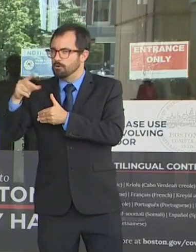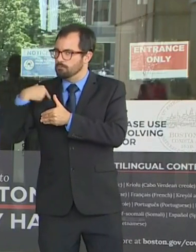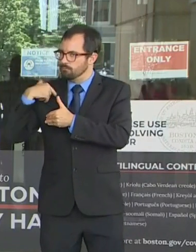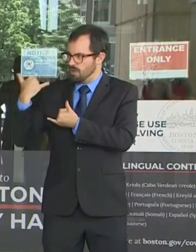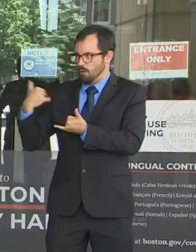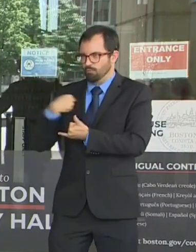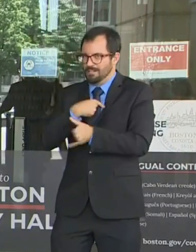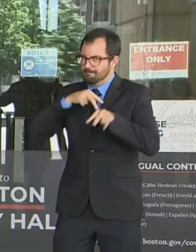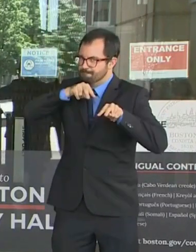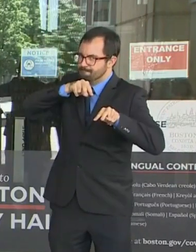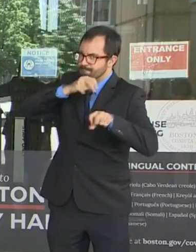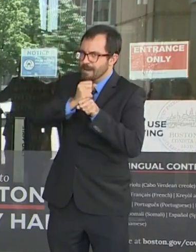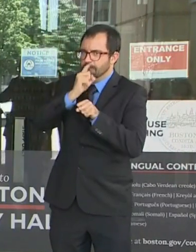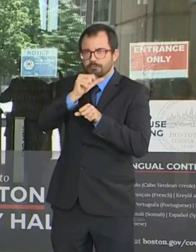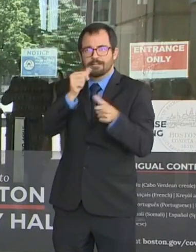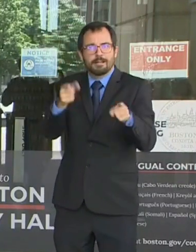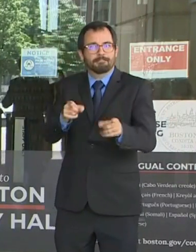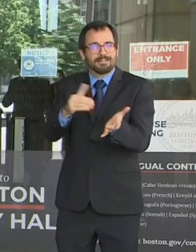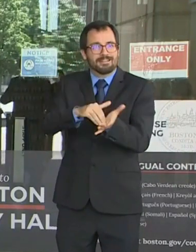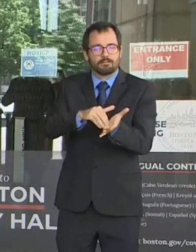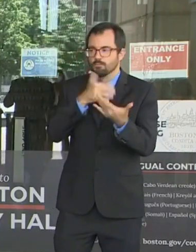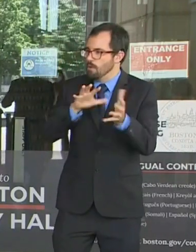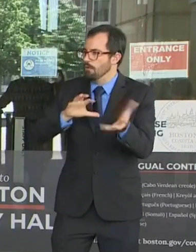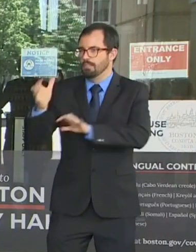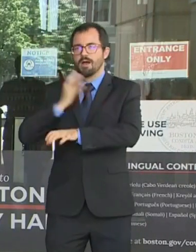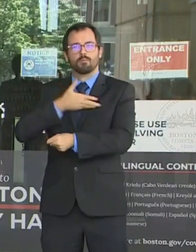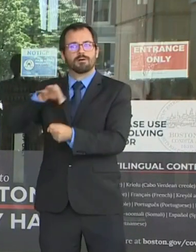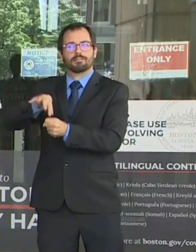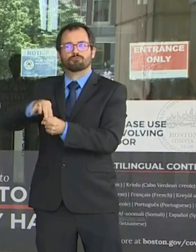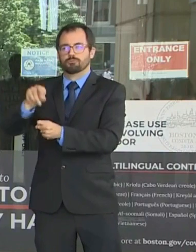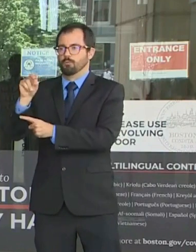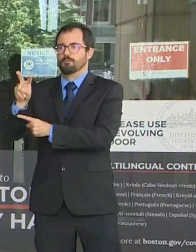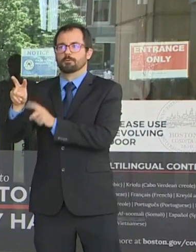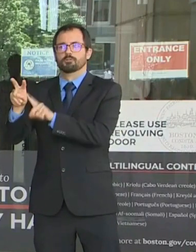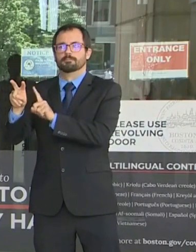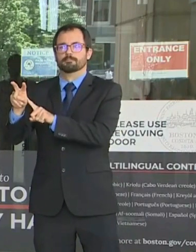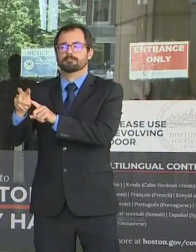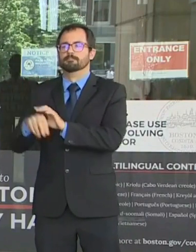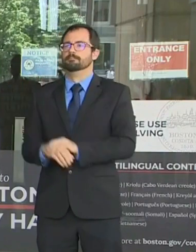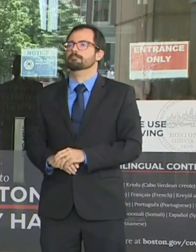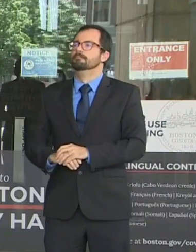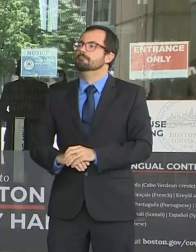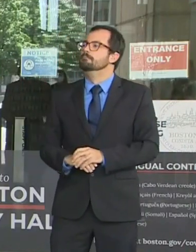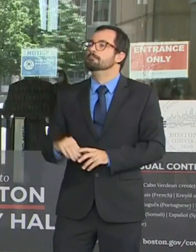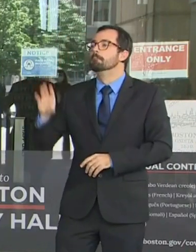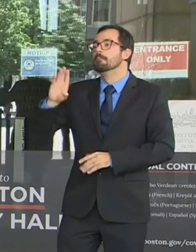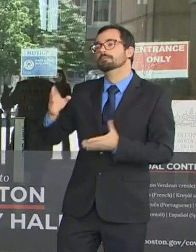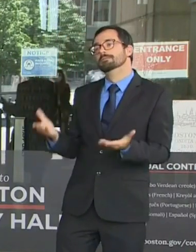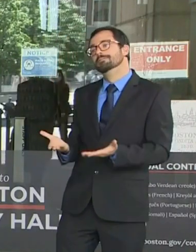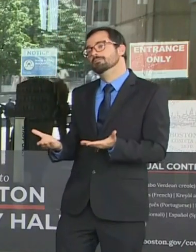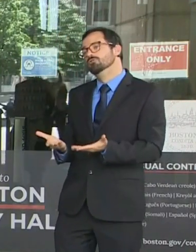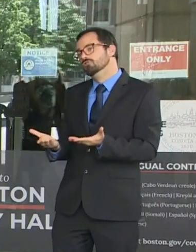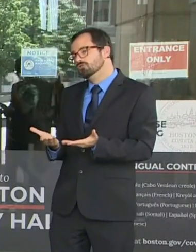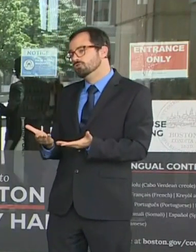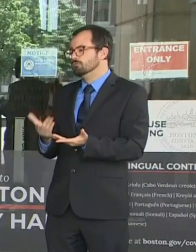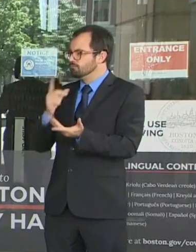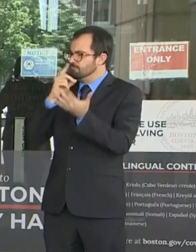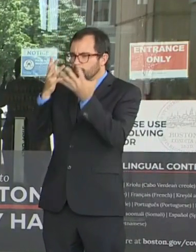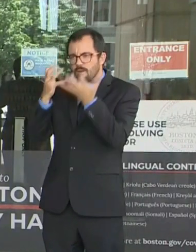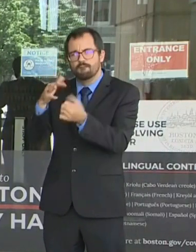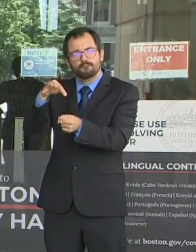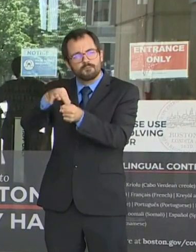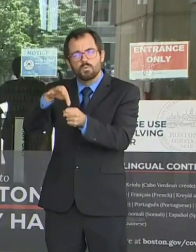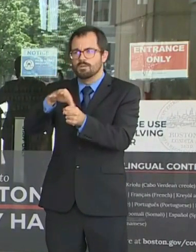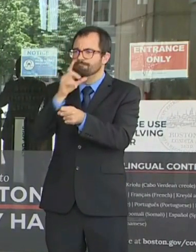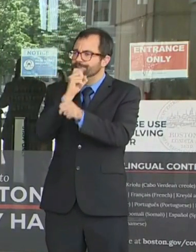As a local government, we're doing all we can to make voting safe and accessible. We call on the federal government to protect and support the